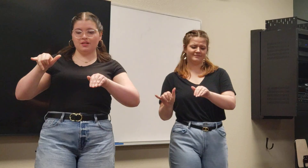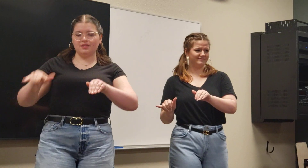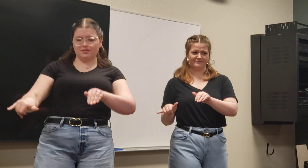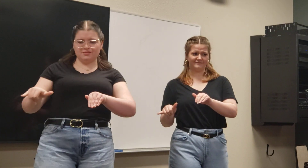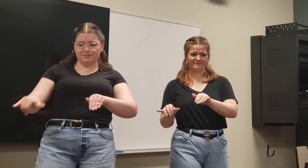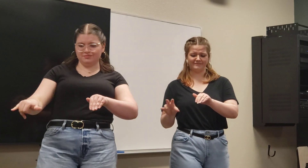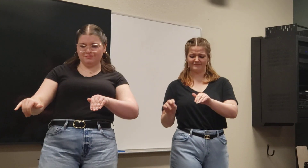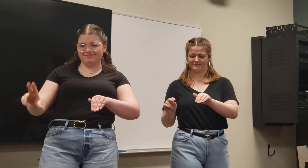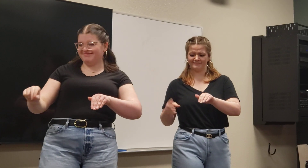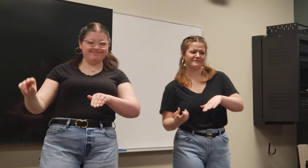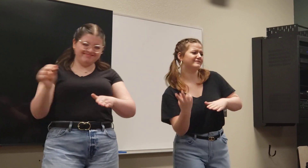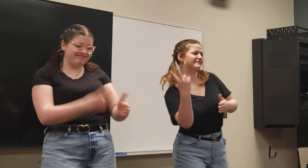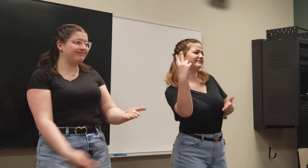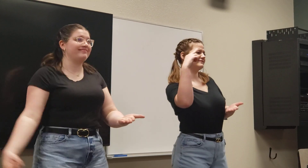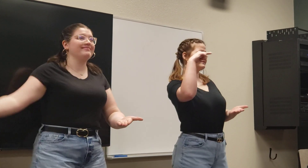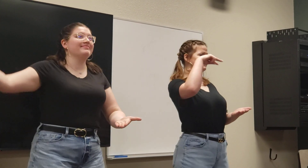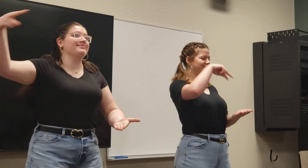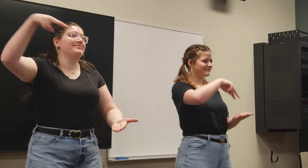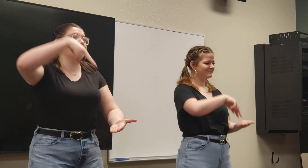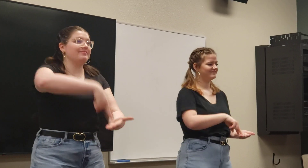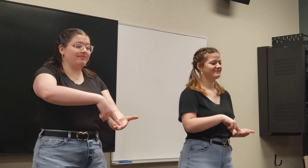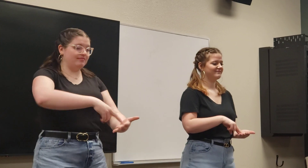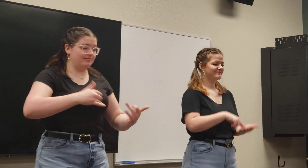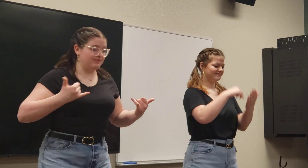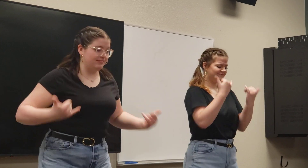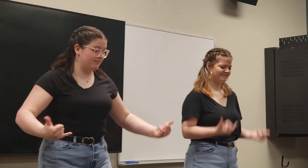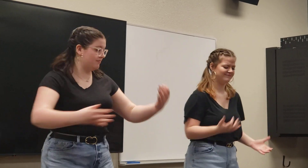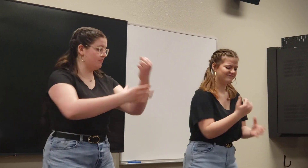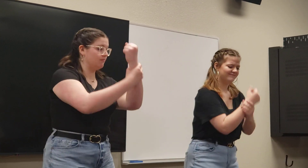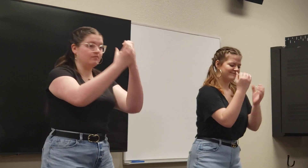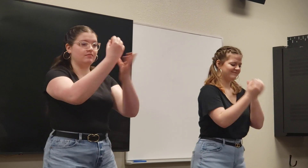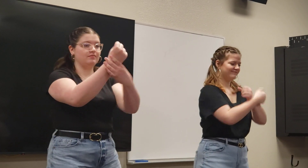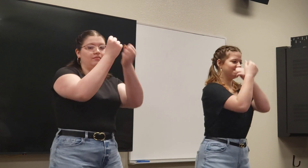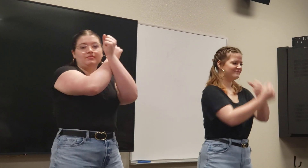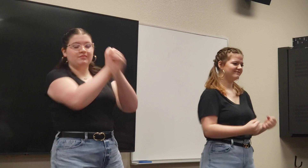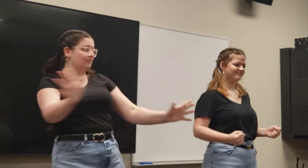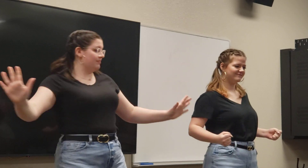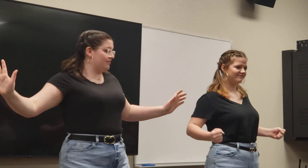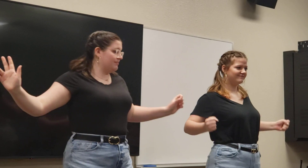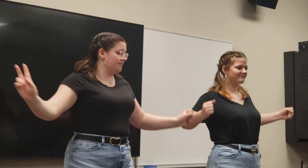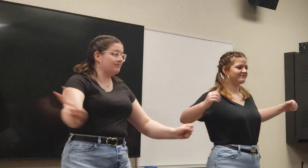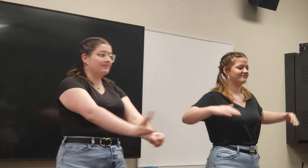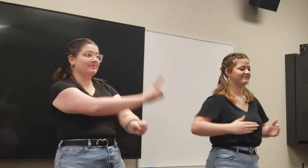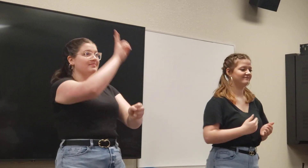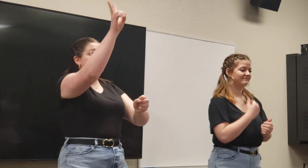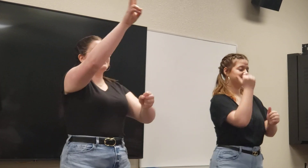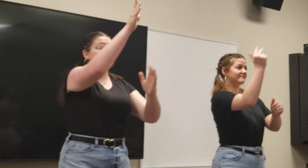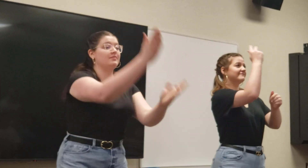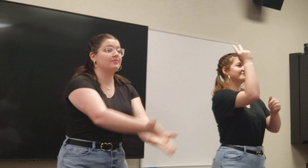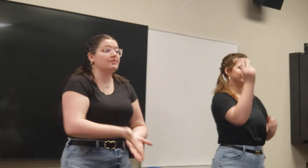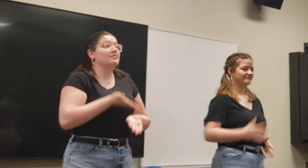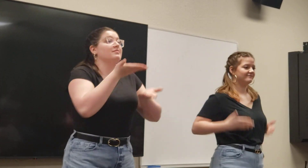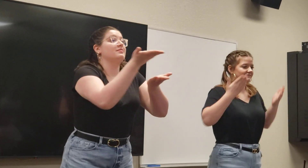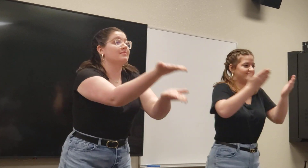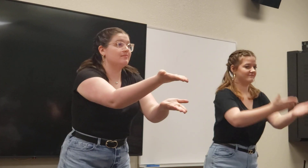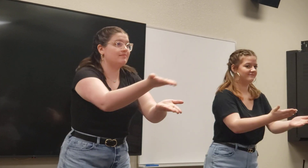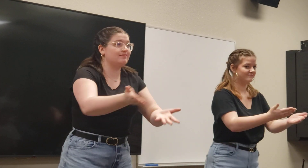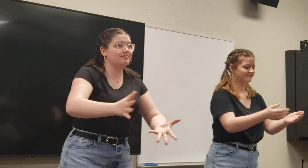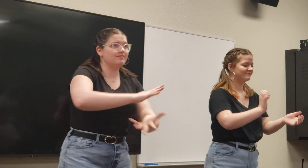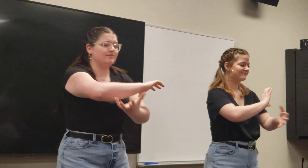from the grave. And I'll read of the shot, cause my victory's yours.